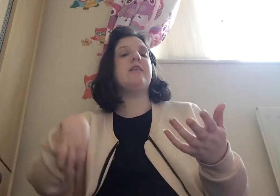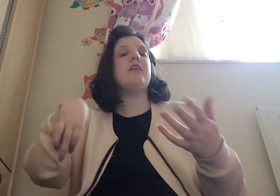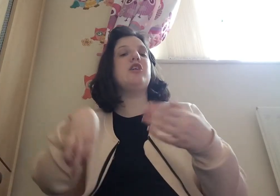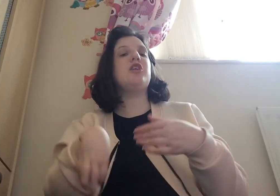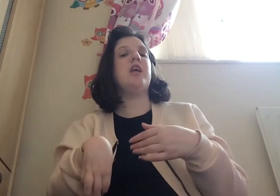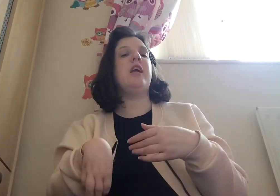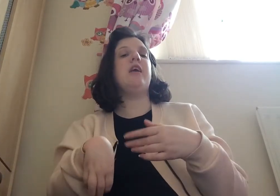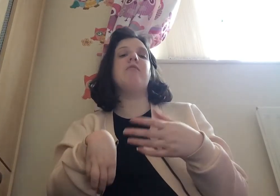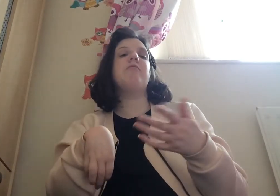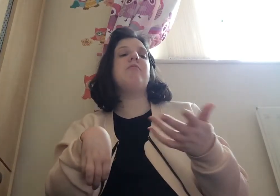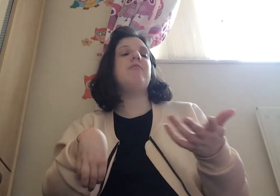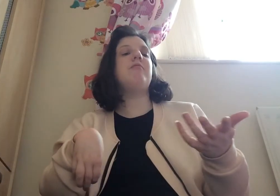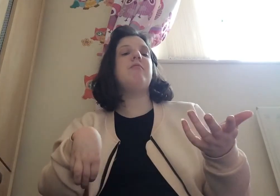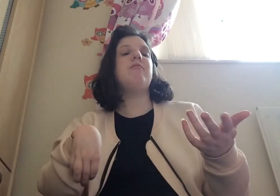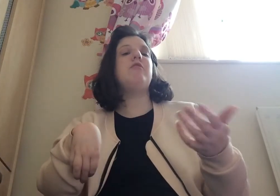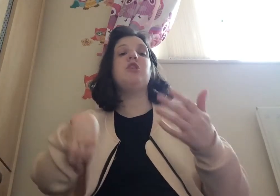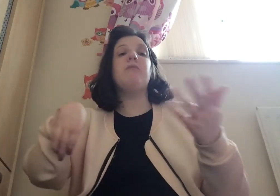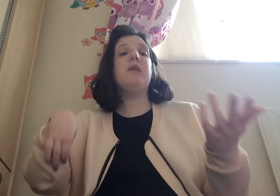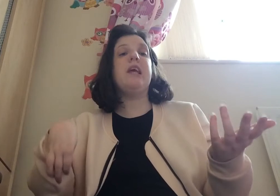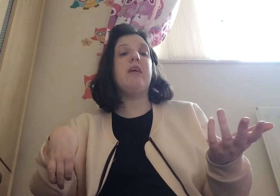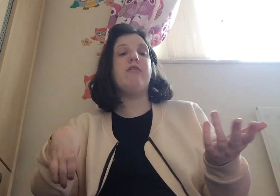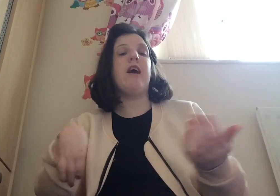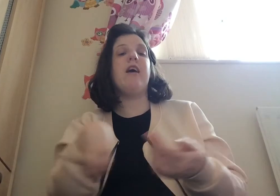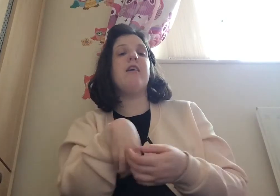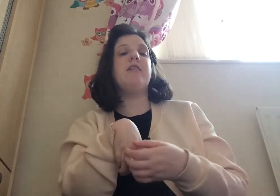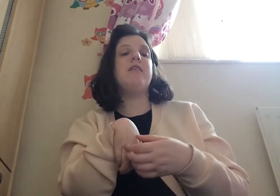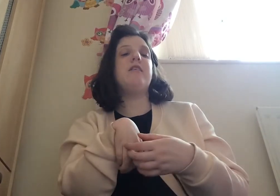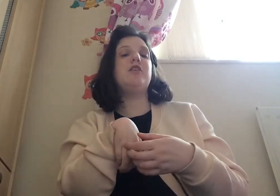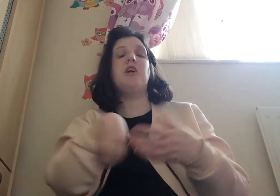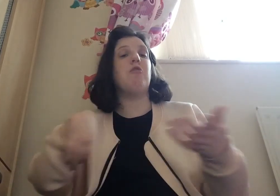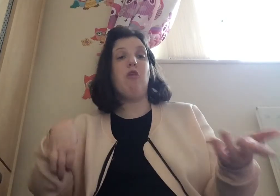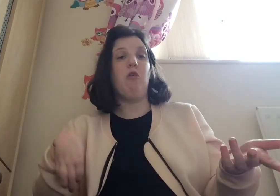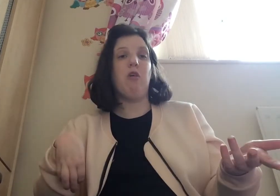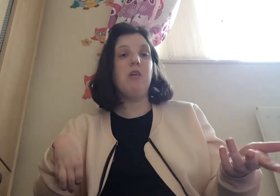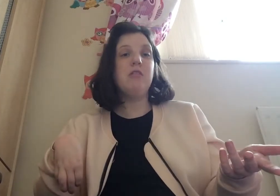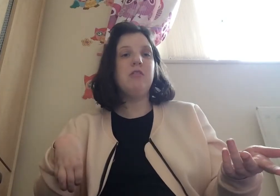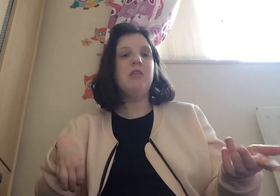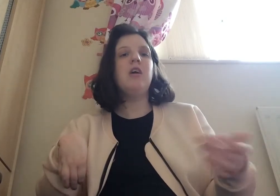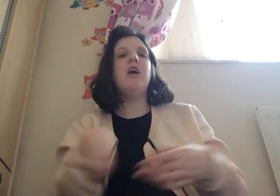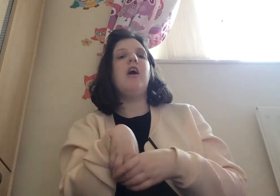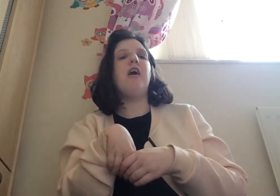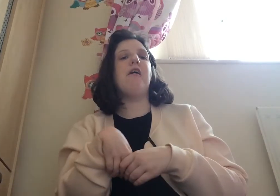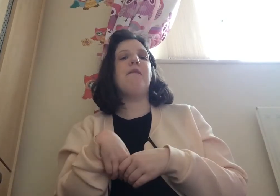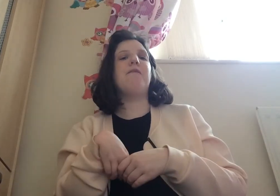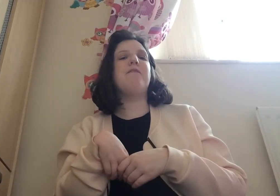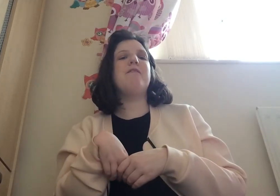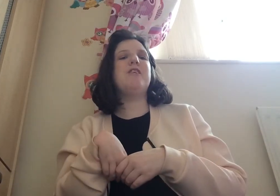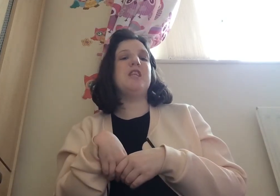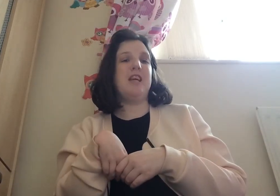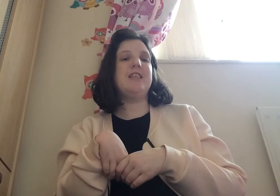she doesn't believe that she got run over um she thinks